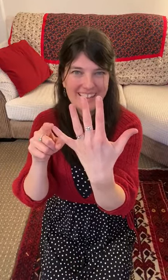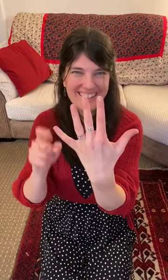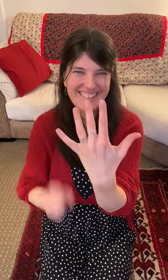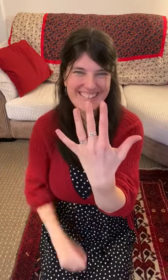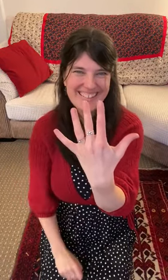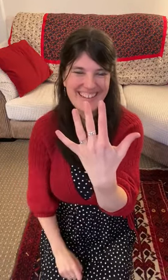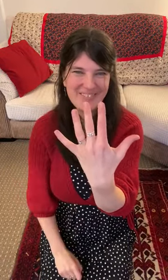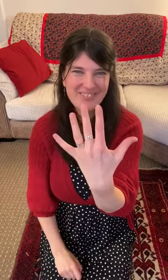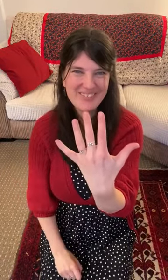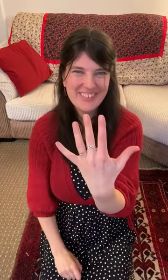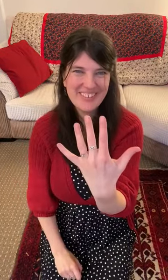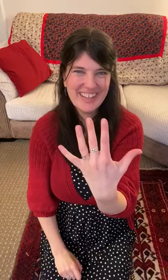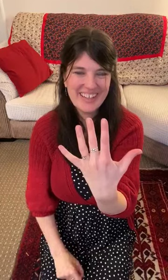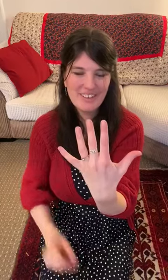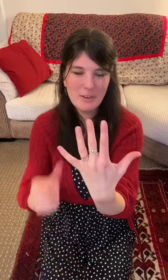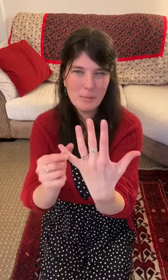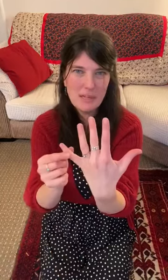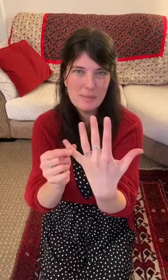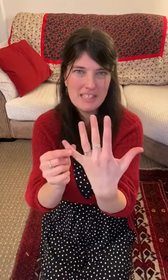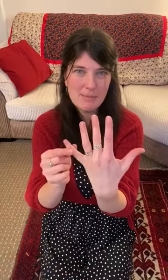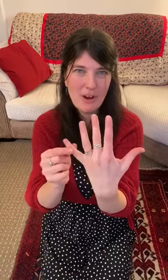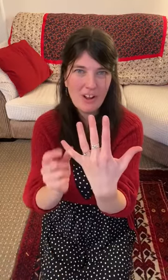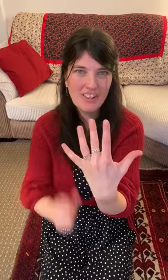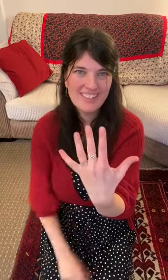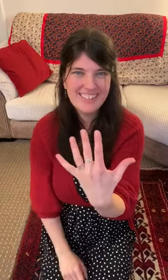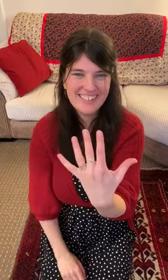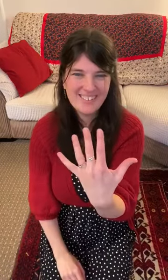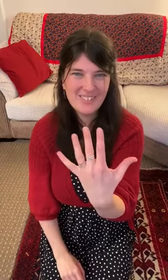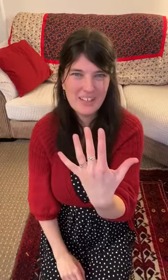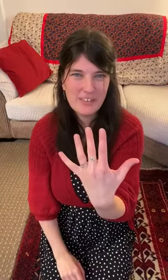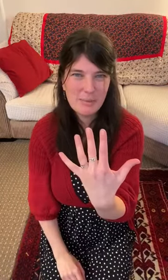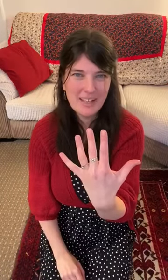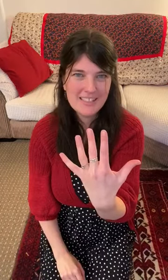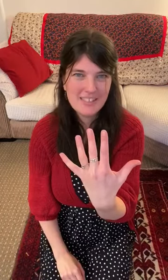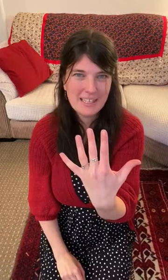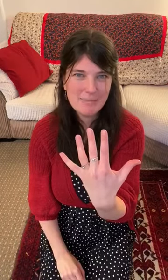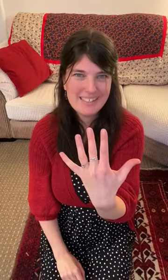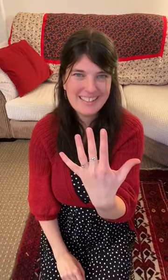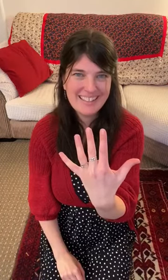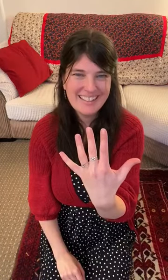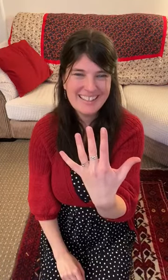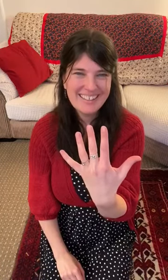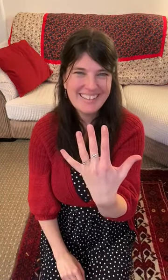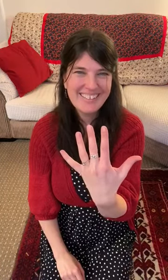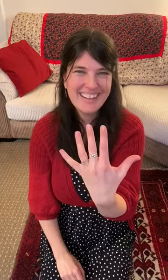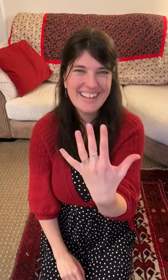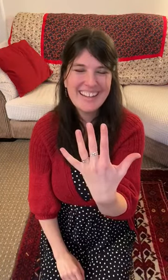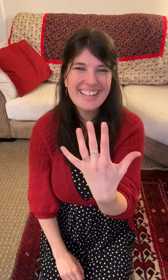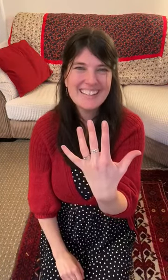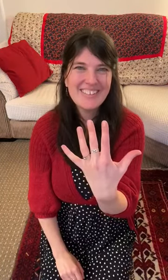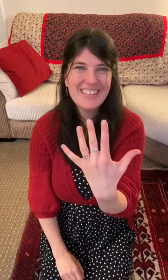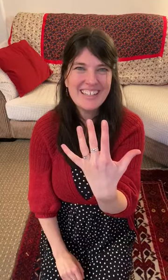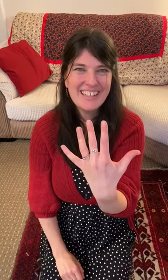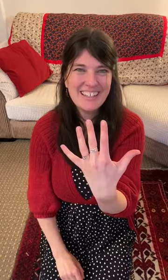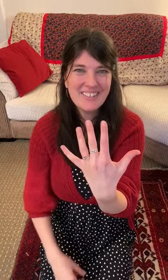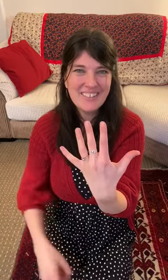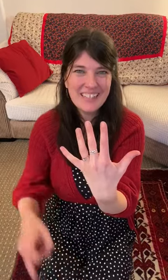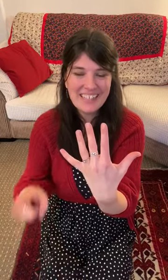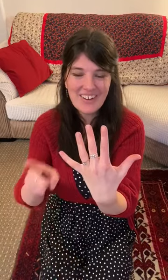this time. Okay. So Baby Small. We're giving them lots of names today. Okay. So here we go.